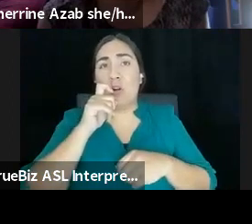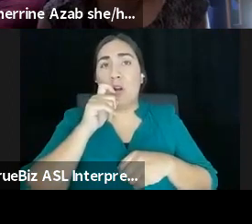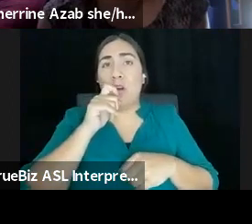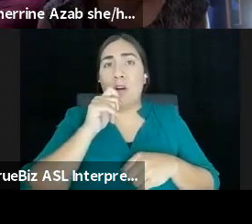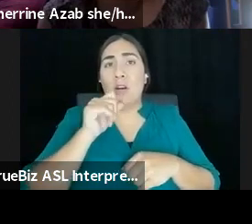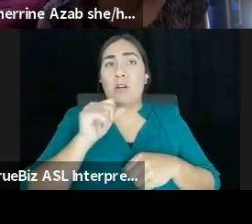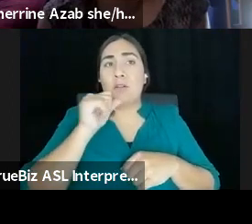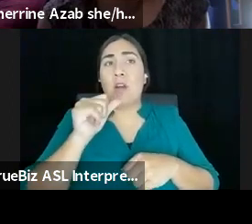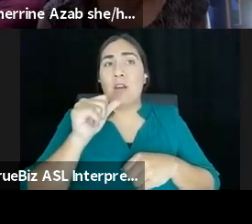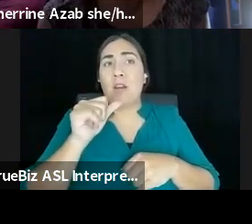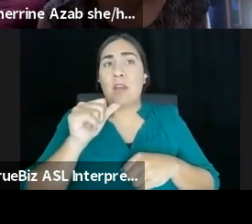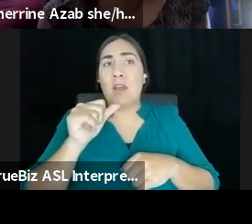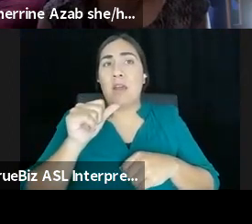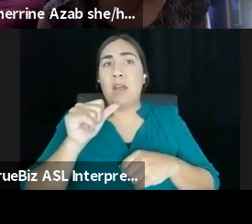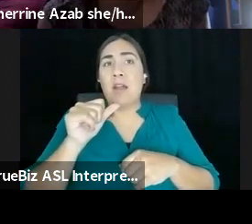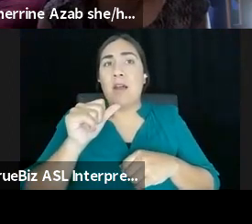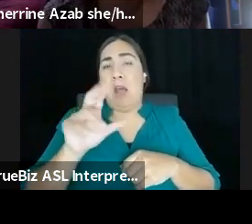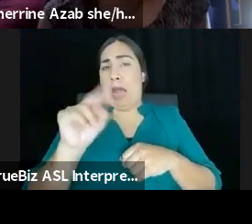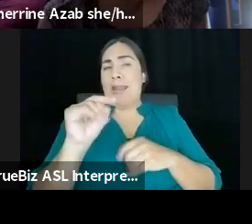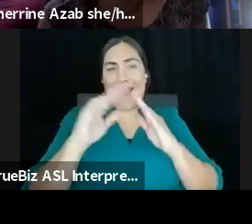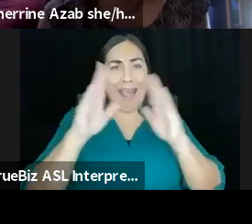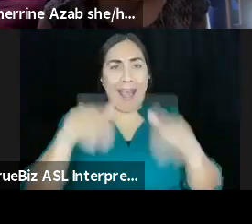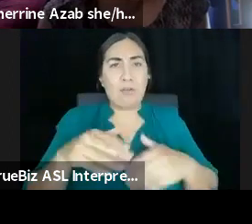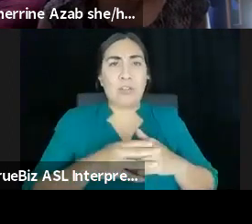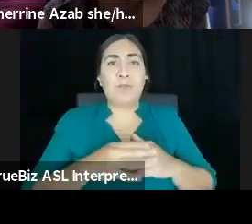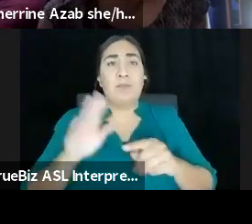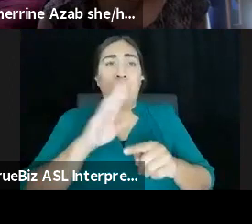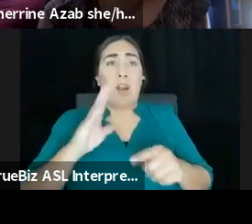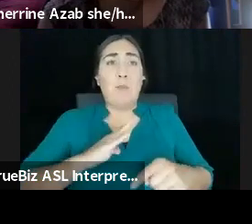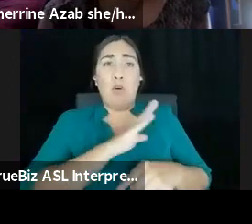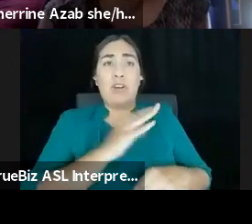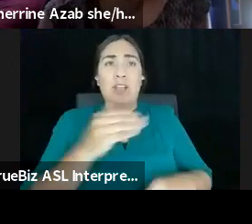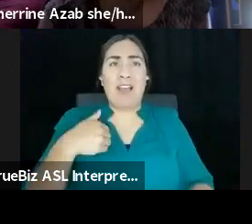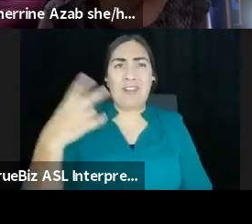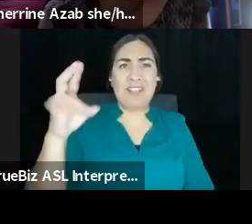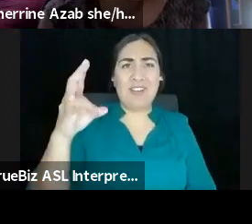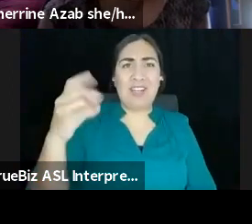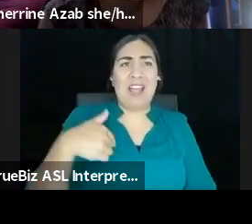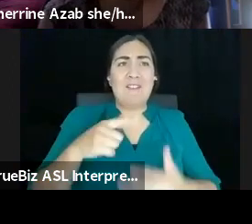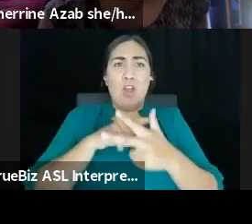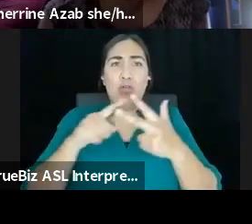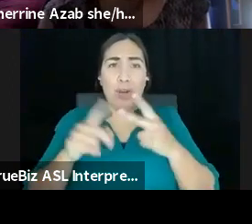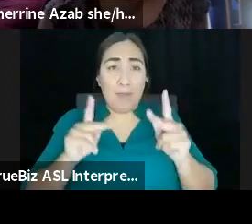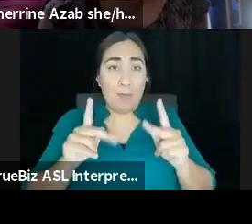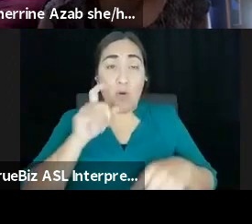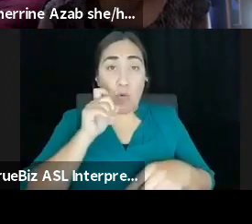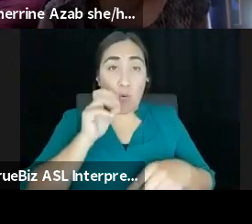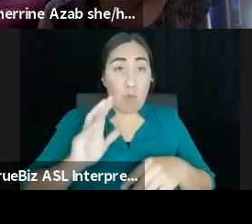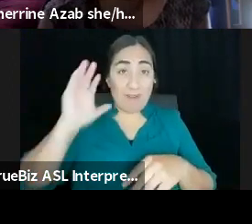They have three people who have been and or are currently unhoused individuals because who are the best